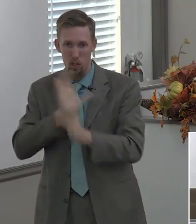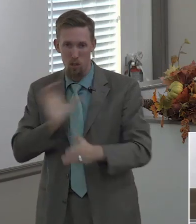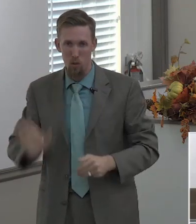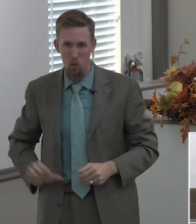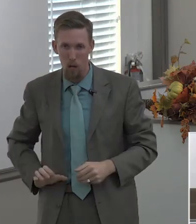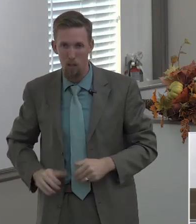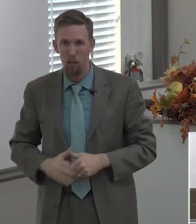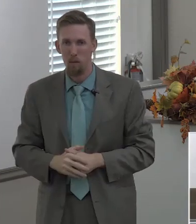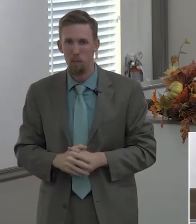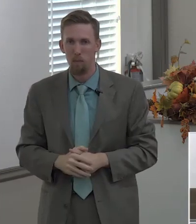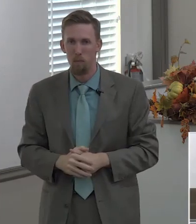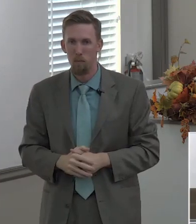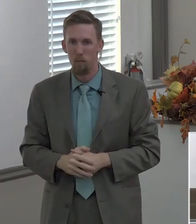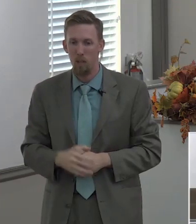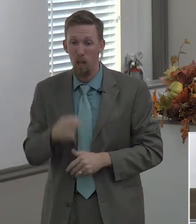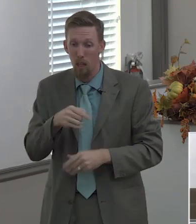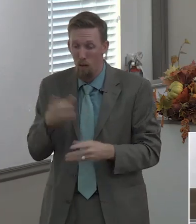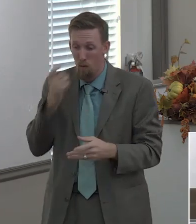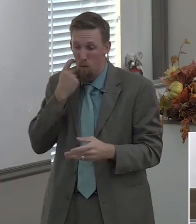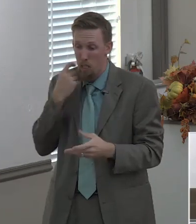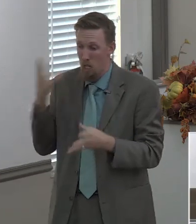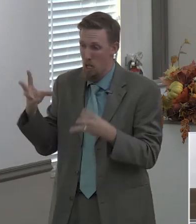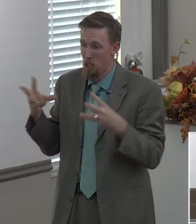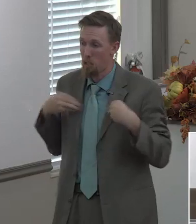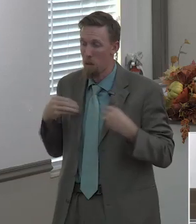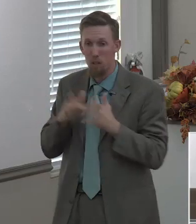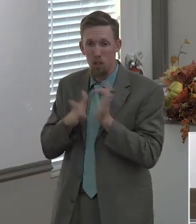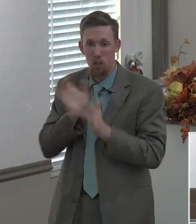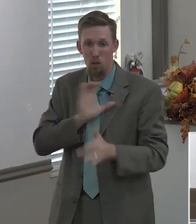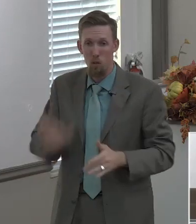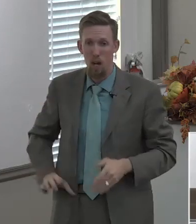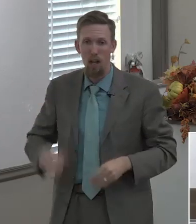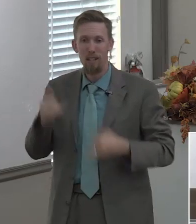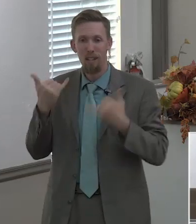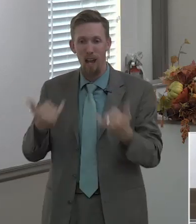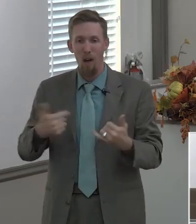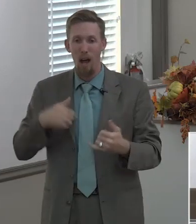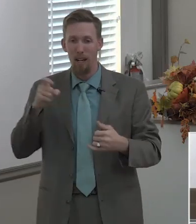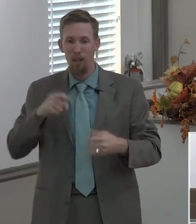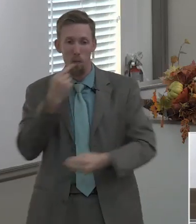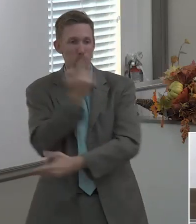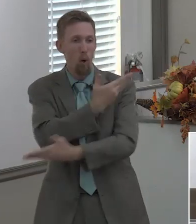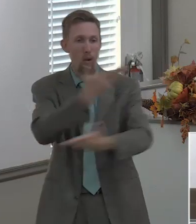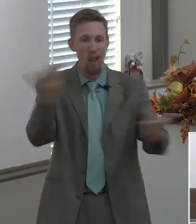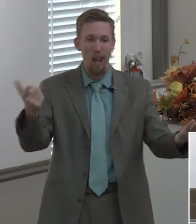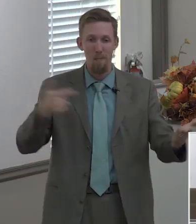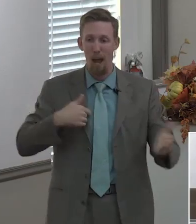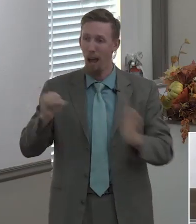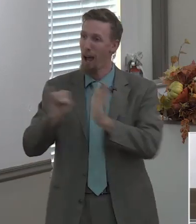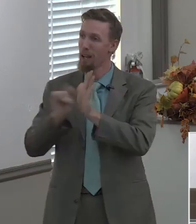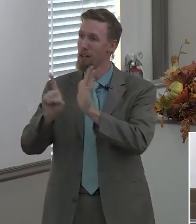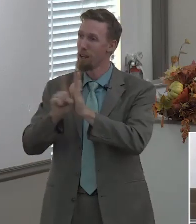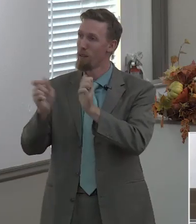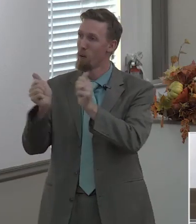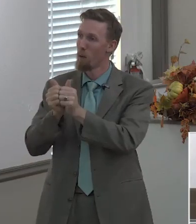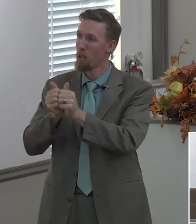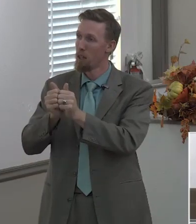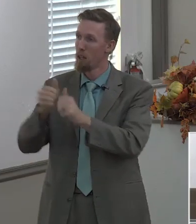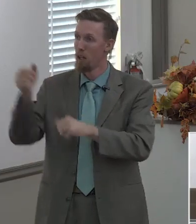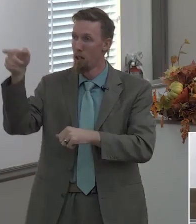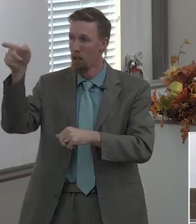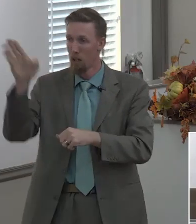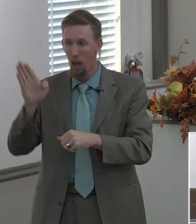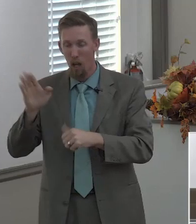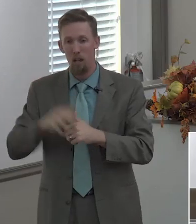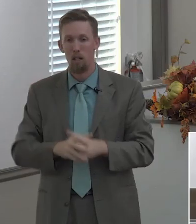the savior that they just took in as their savior they need to identify hey listen i think